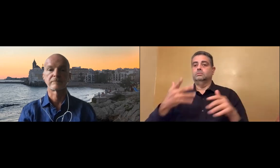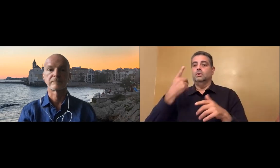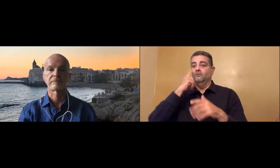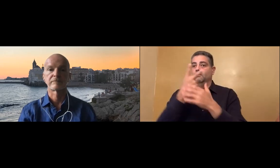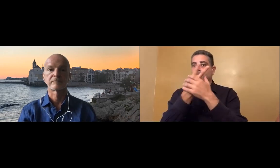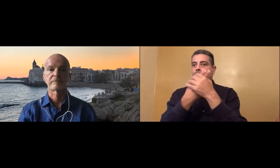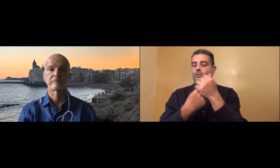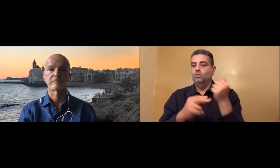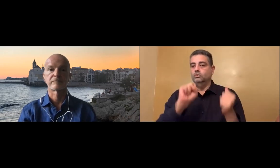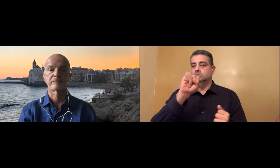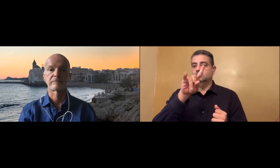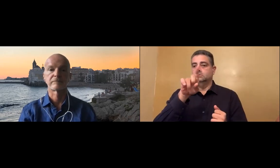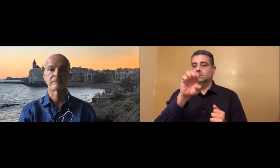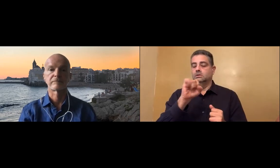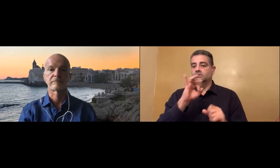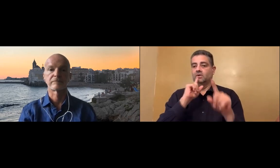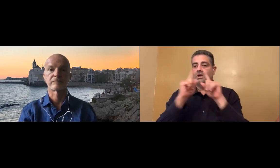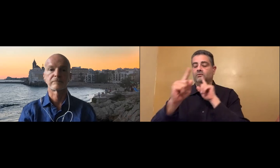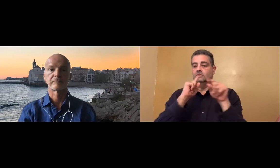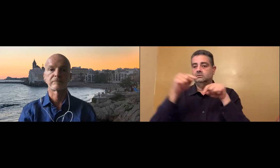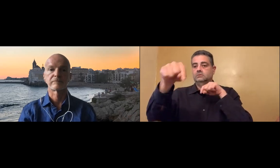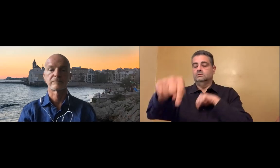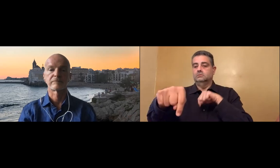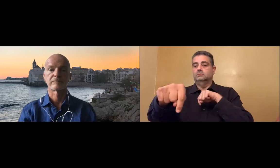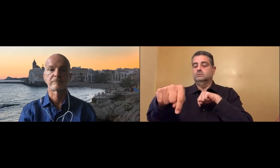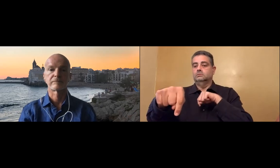such as font size, color.